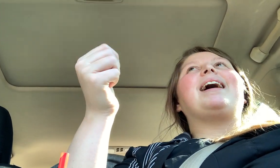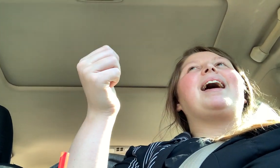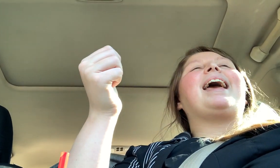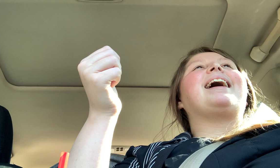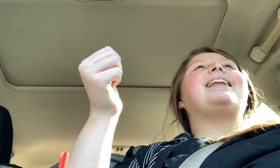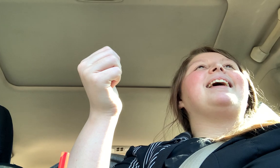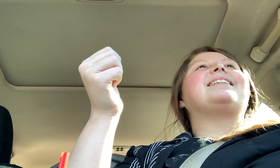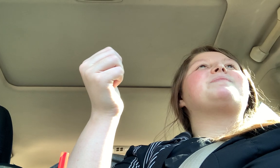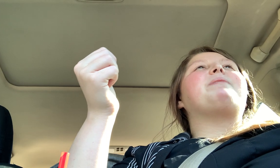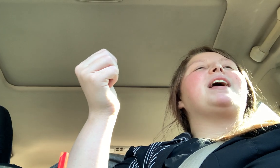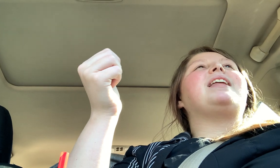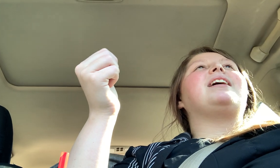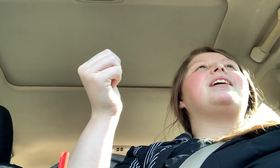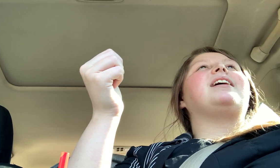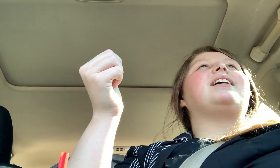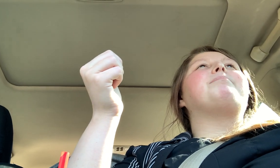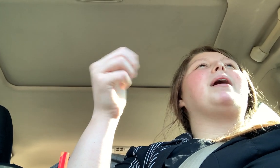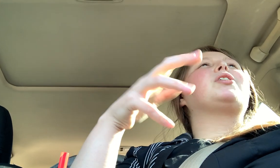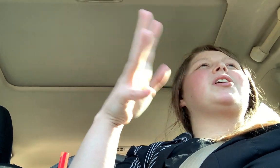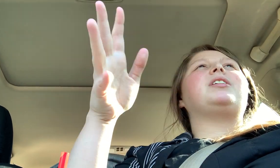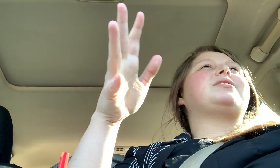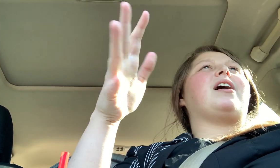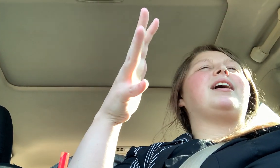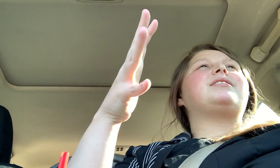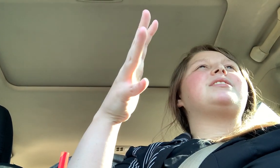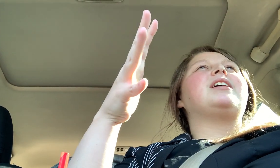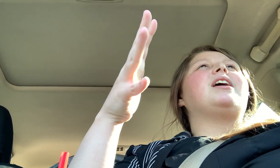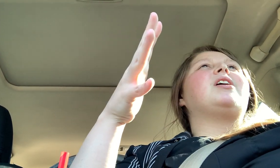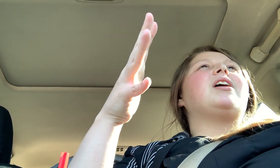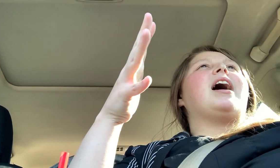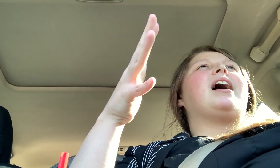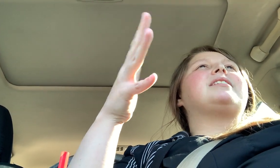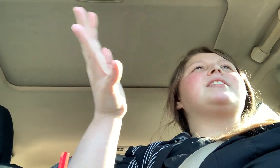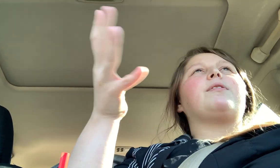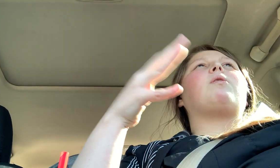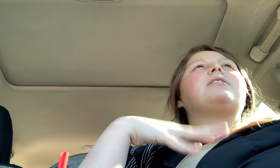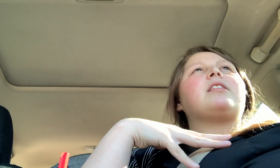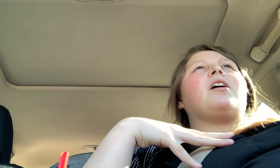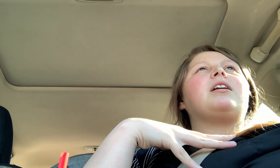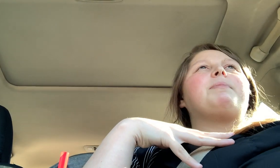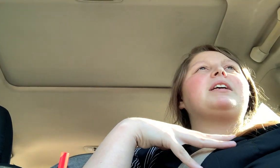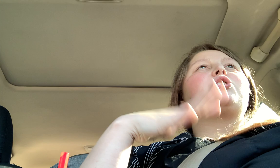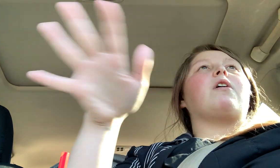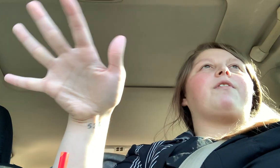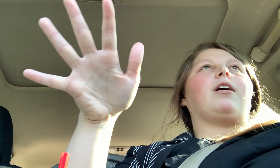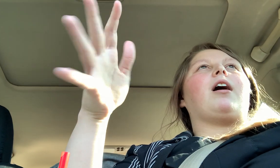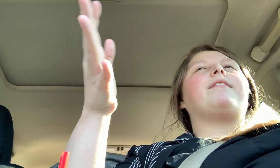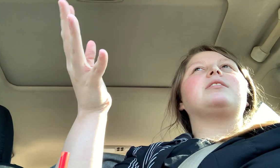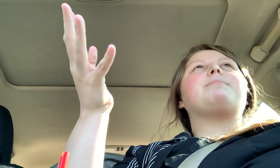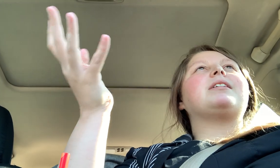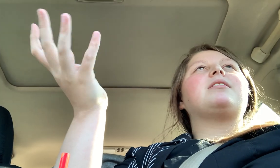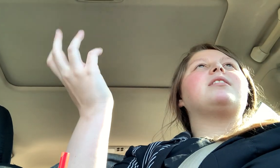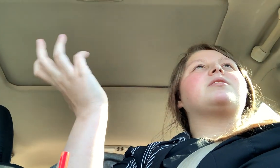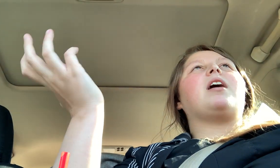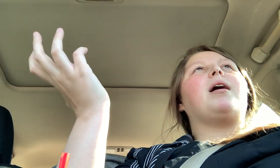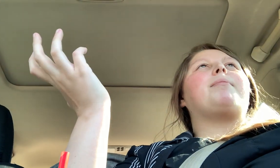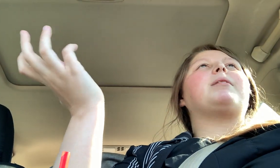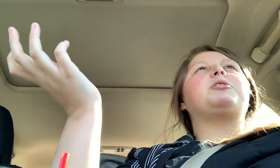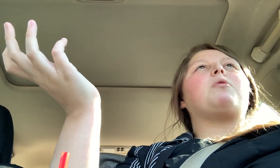and it's been, motherhood is not as difficult as I thought it'd be so far. Obviously my son's about to be 12